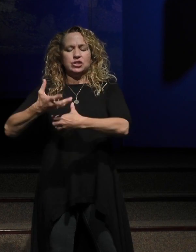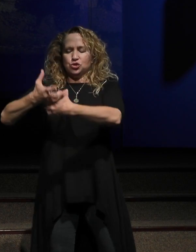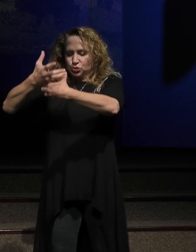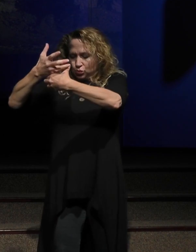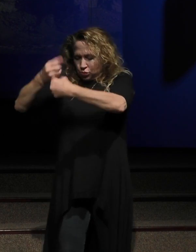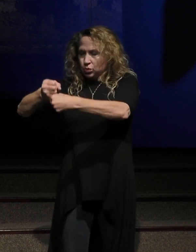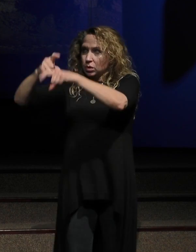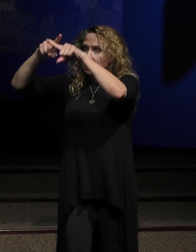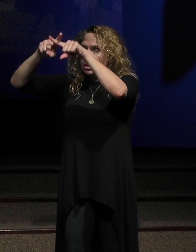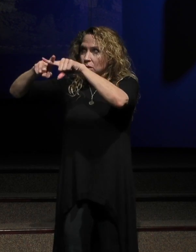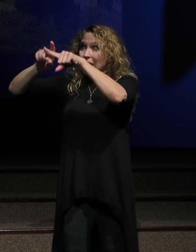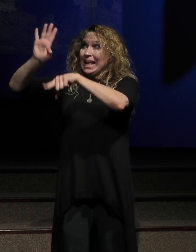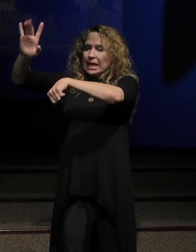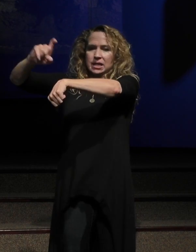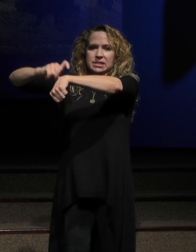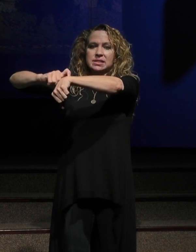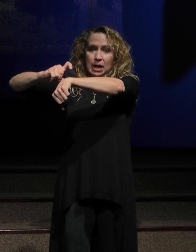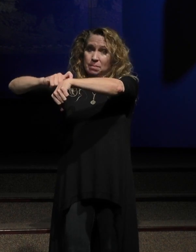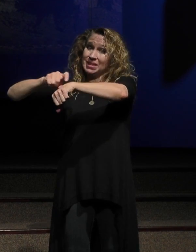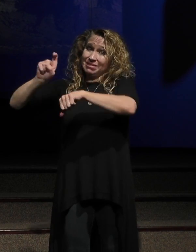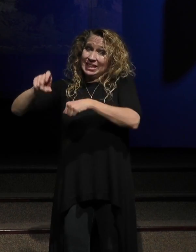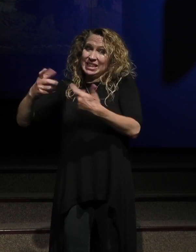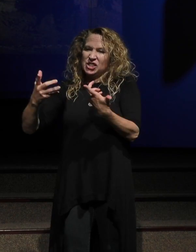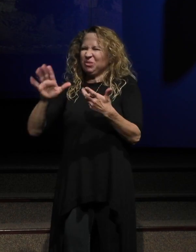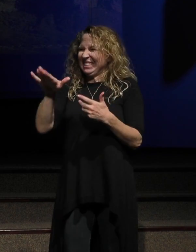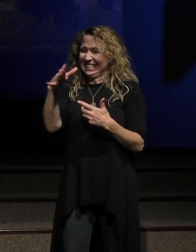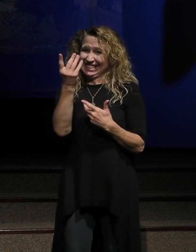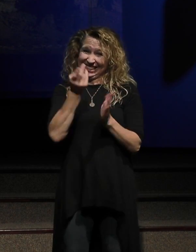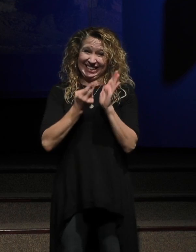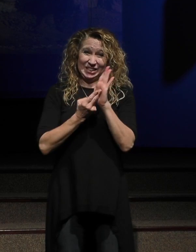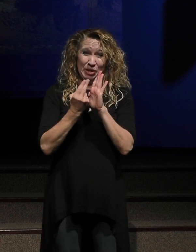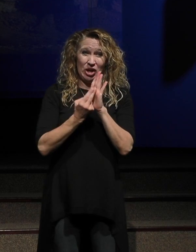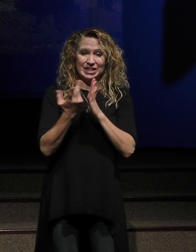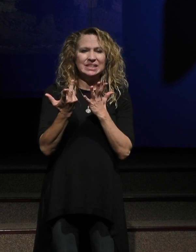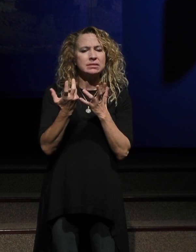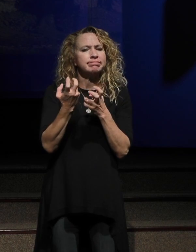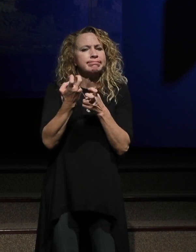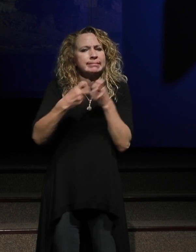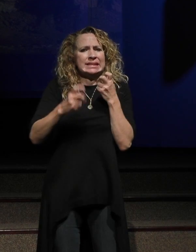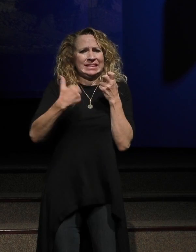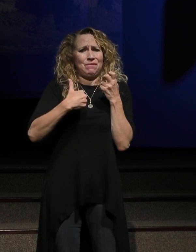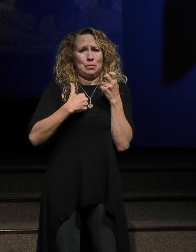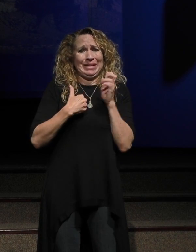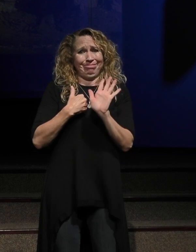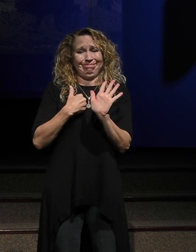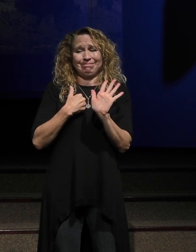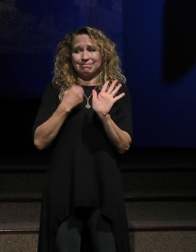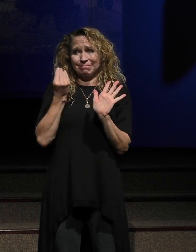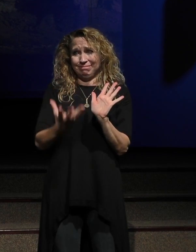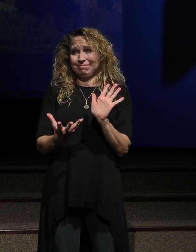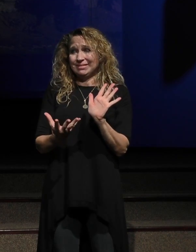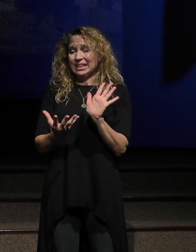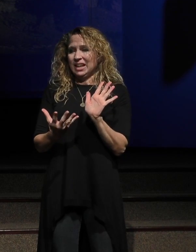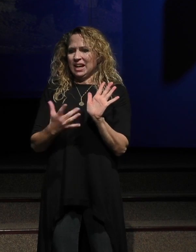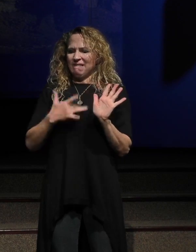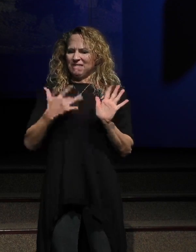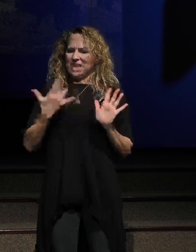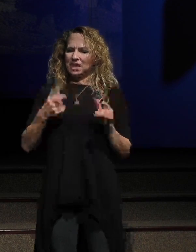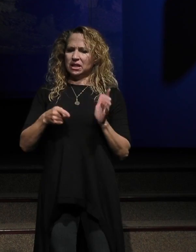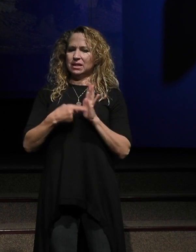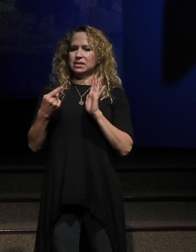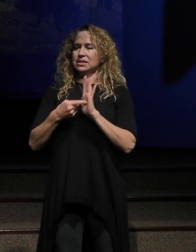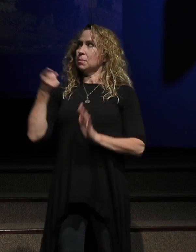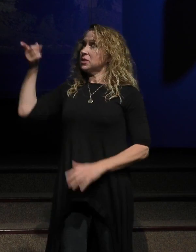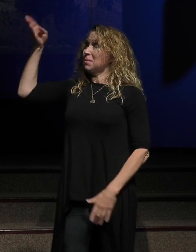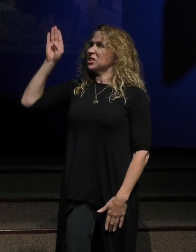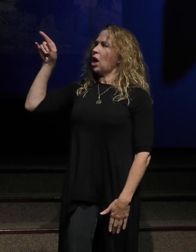while that may be easy for some of you, I got to just be honest with you, that's difficult for me. I feel like sometimes God, was on